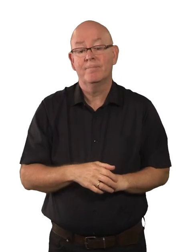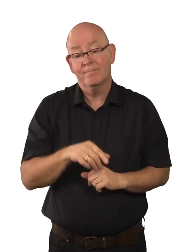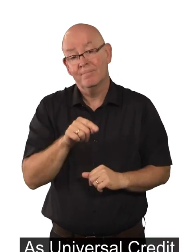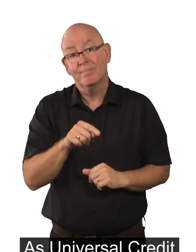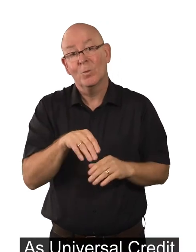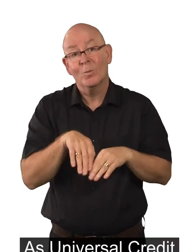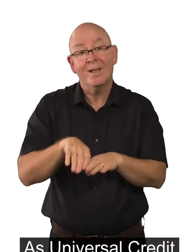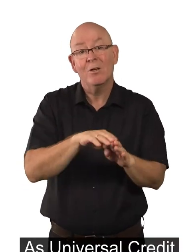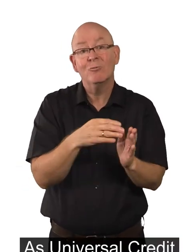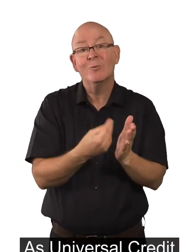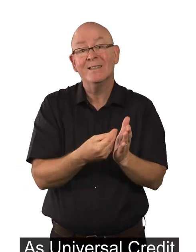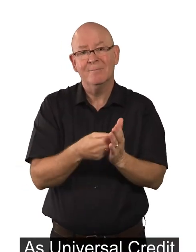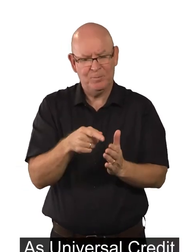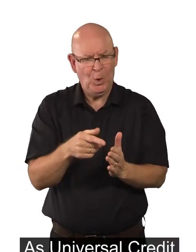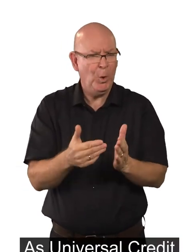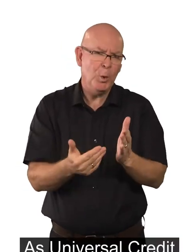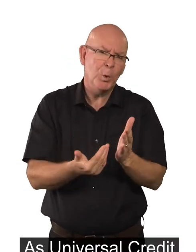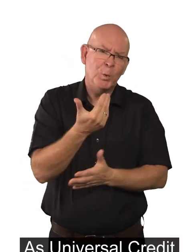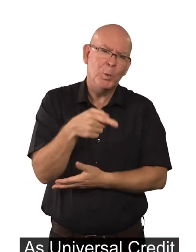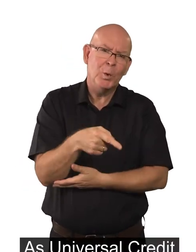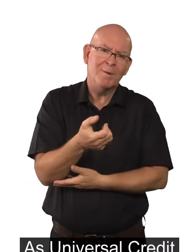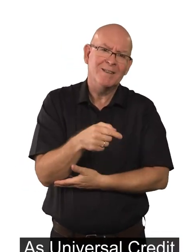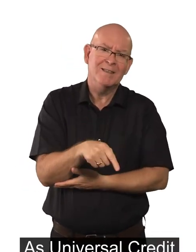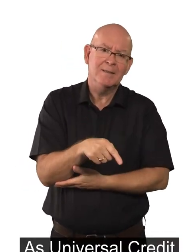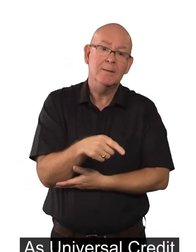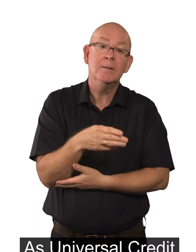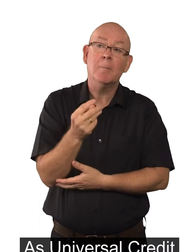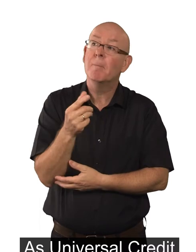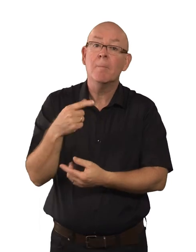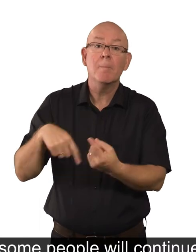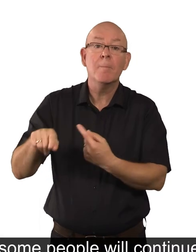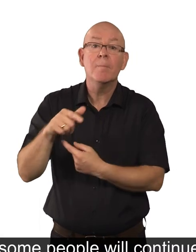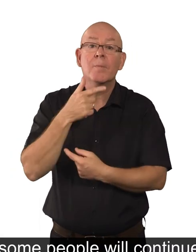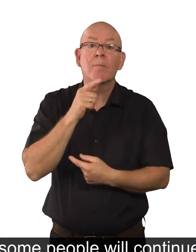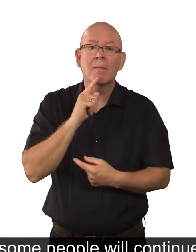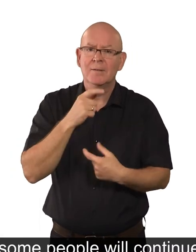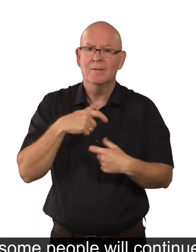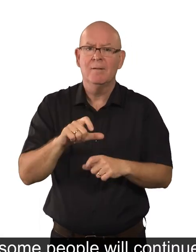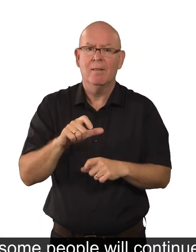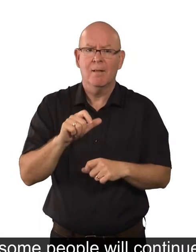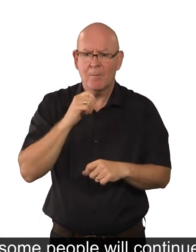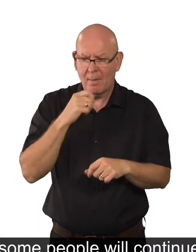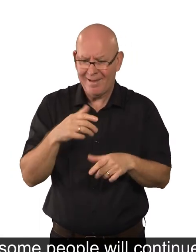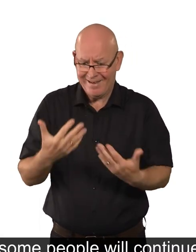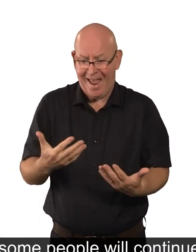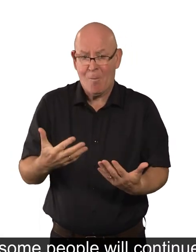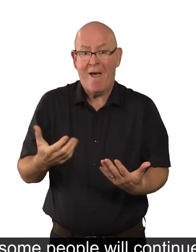As Universal Credit is a new benefit, some people will continue to get their current benefits